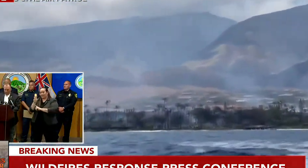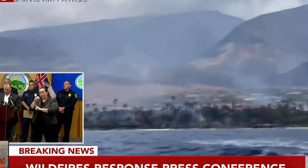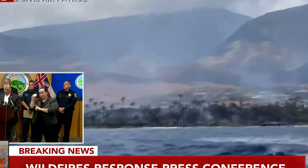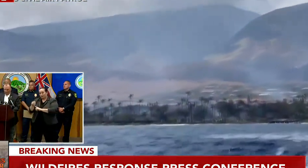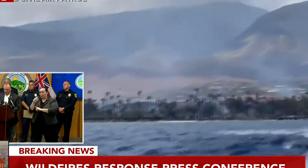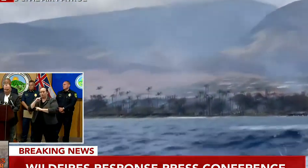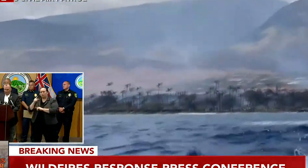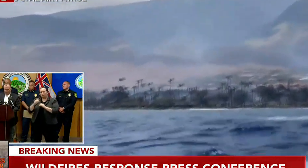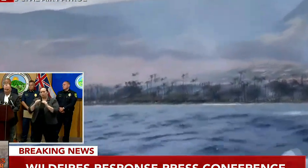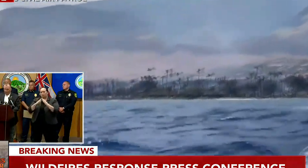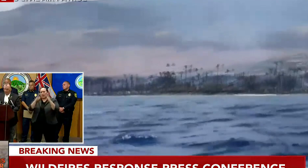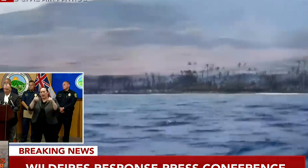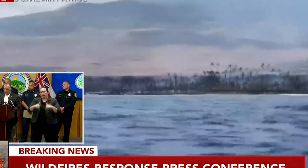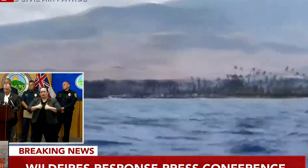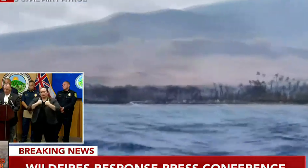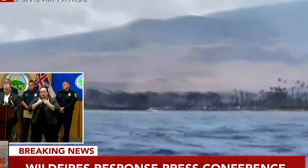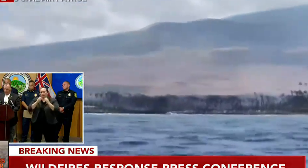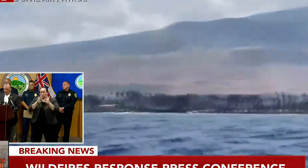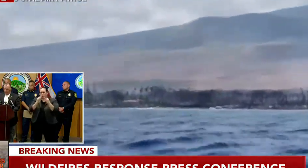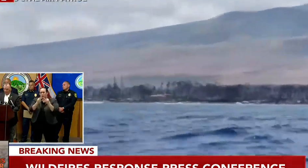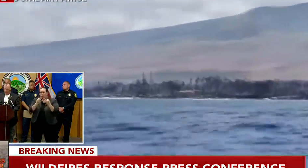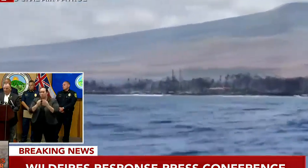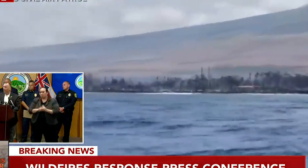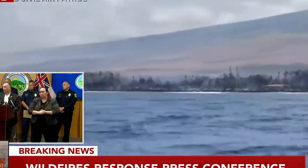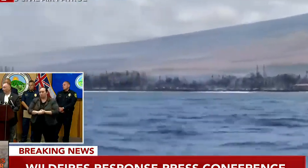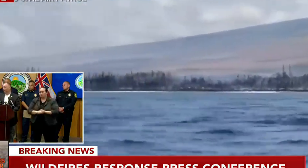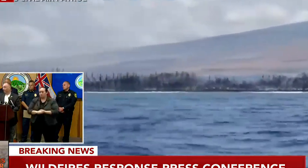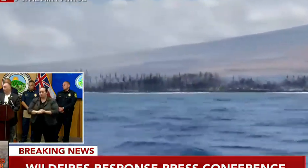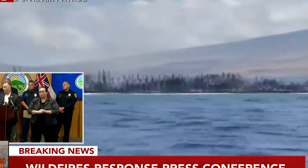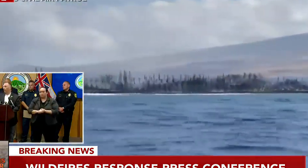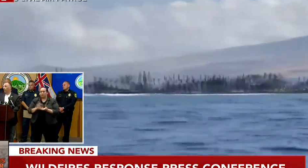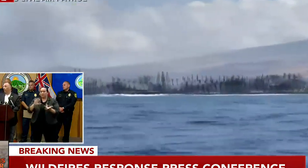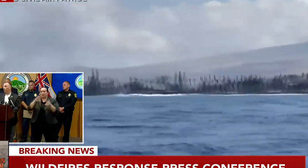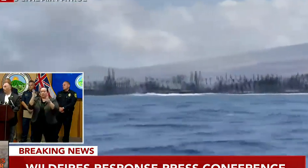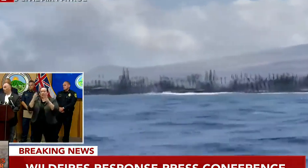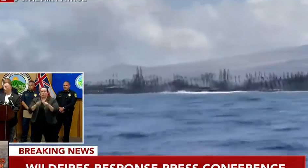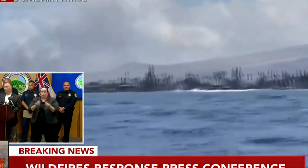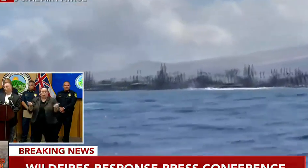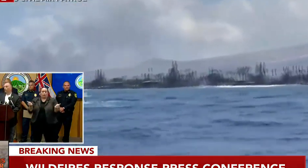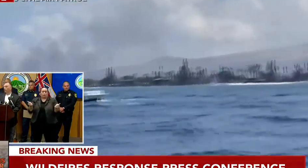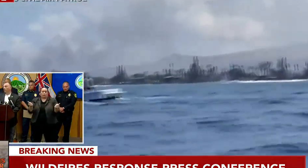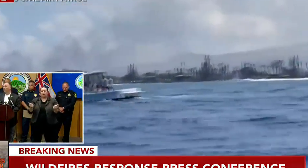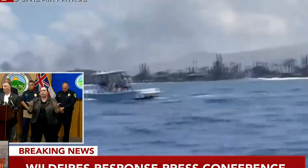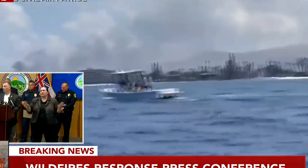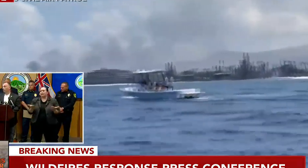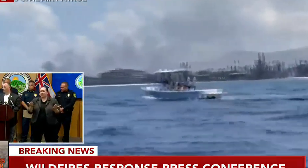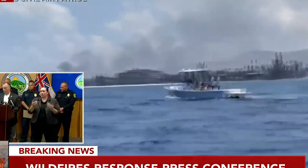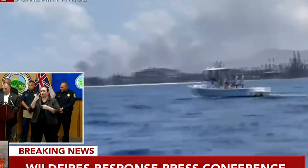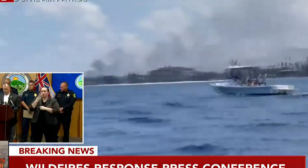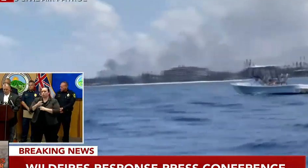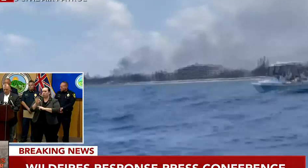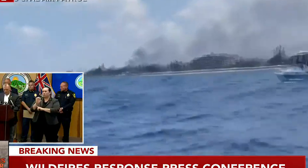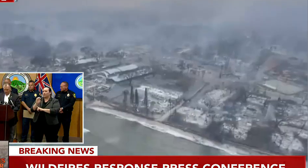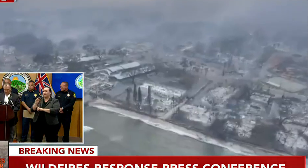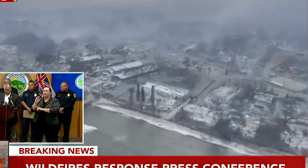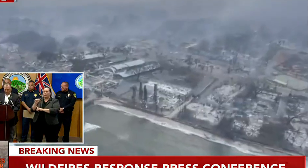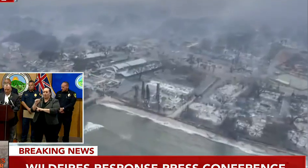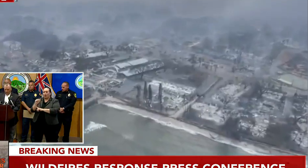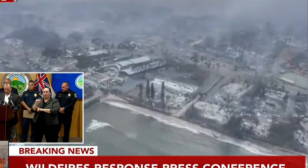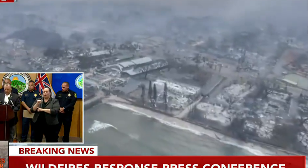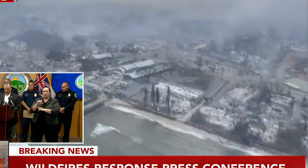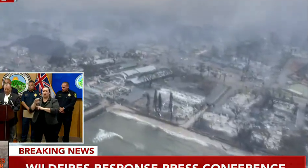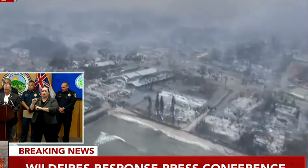The disaster relief is here. You saw FEMA. You saw the Small Business Association.